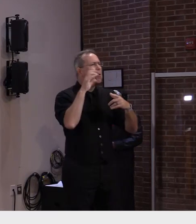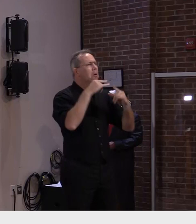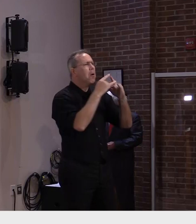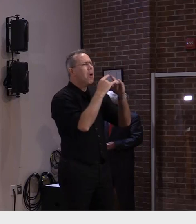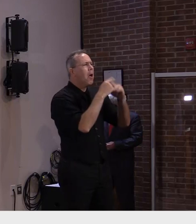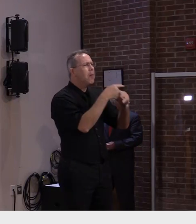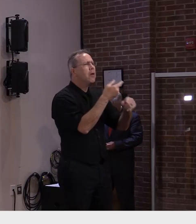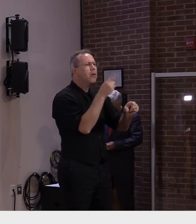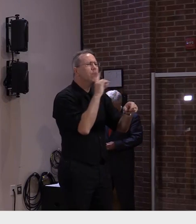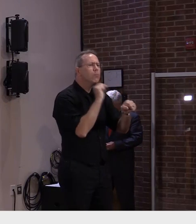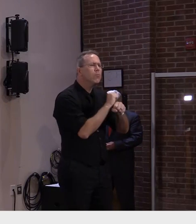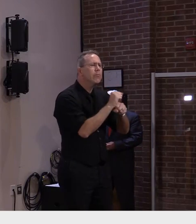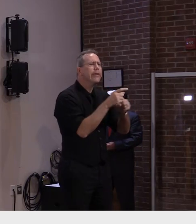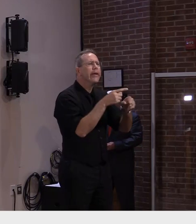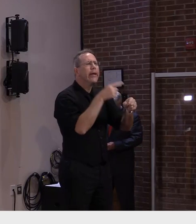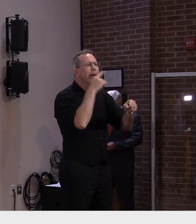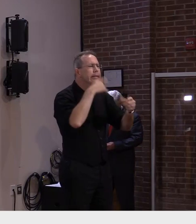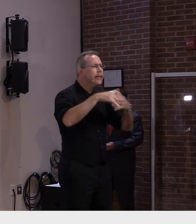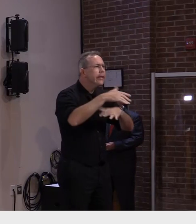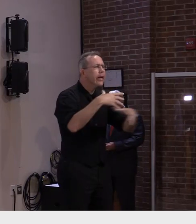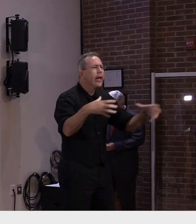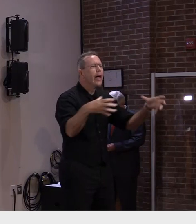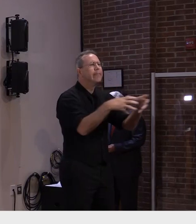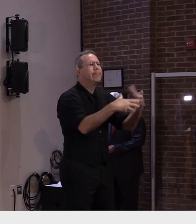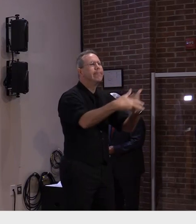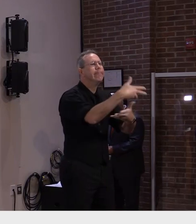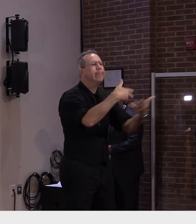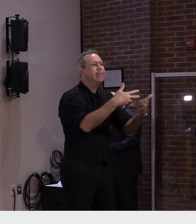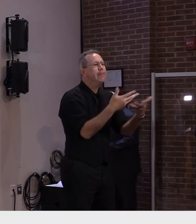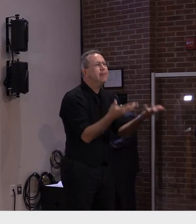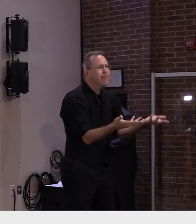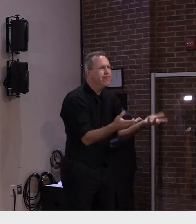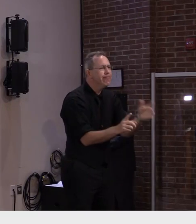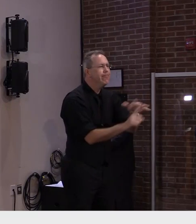The current case number I don't have as of today.